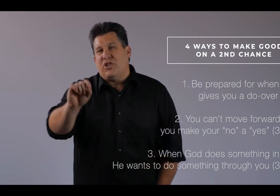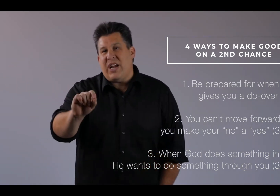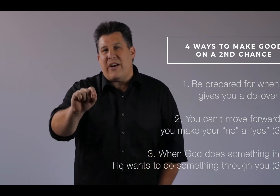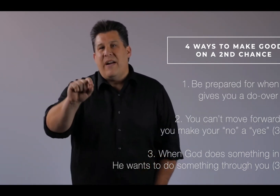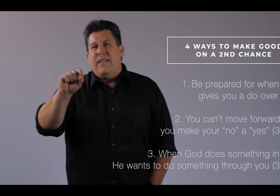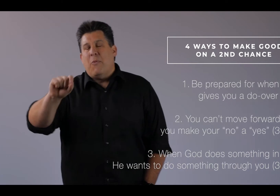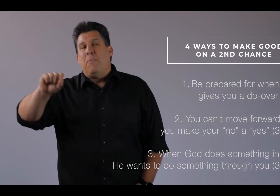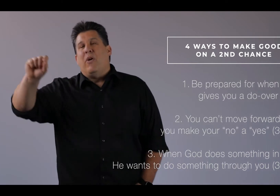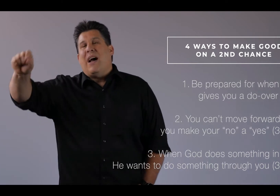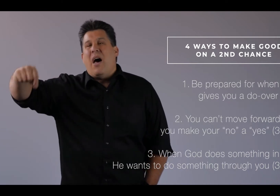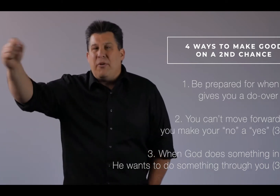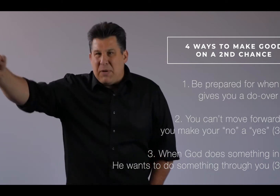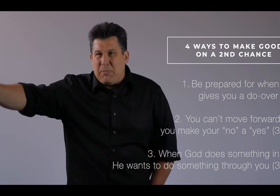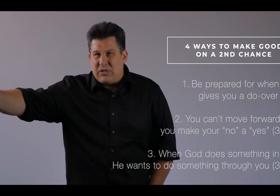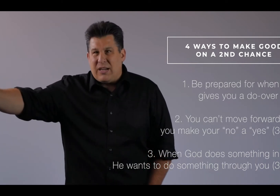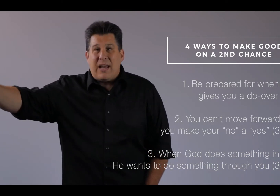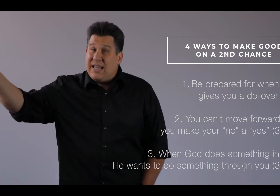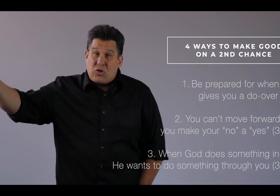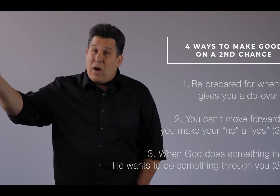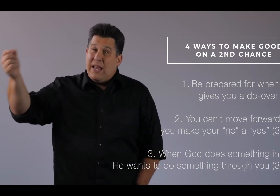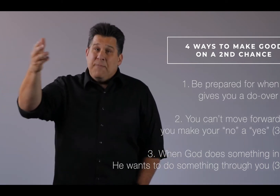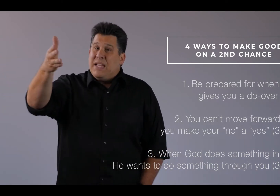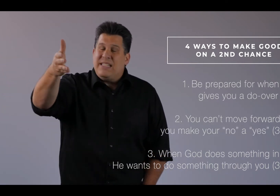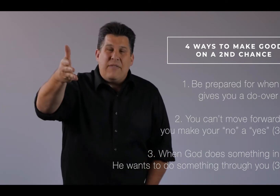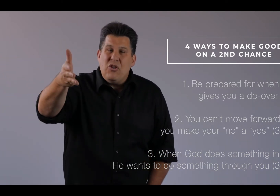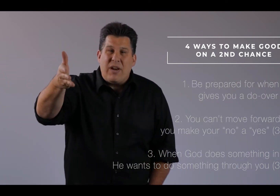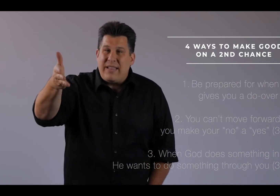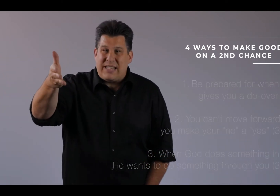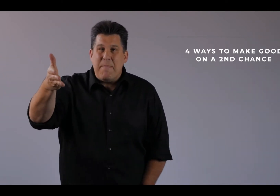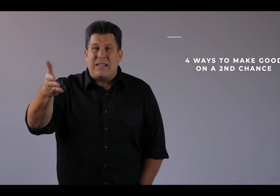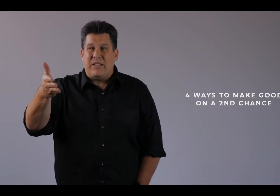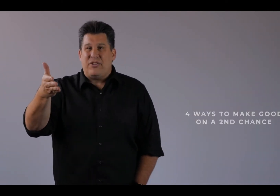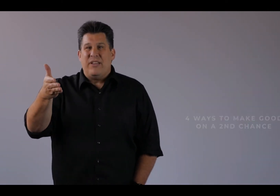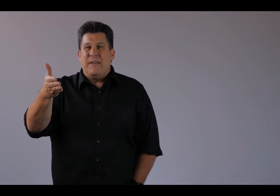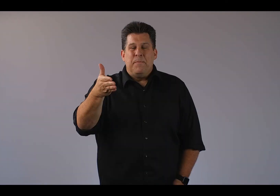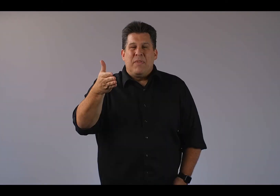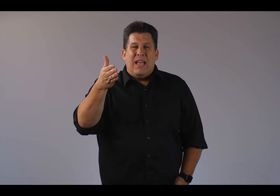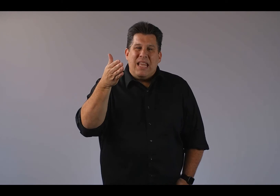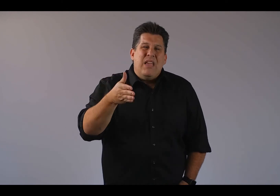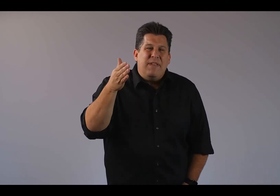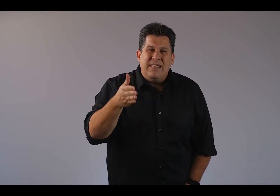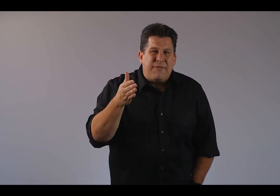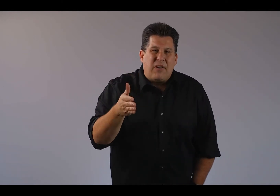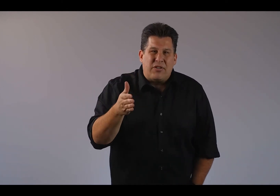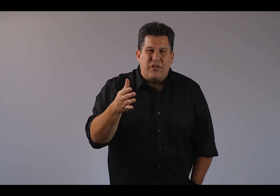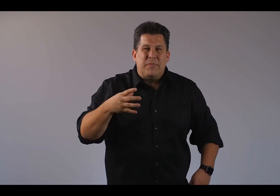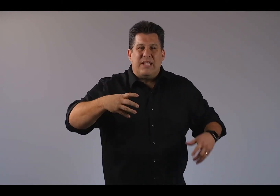share that would point other people to God. And guess what? He's given you and I the same message. And even in difficult circumstances,